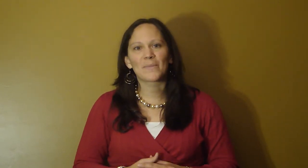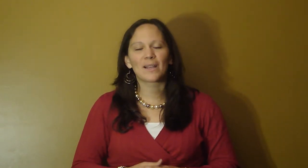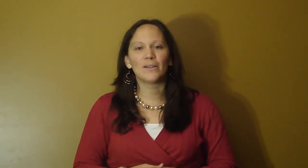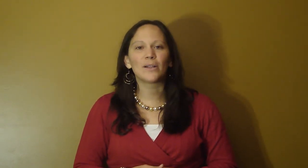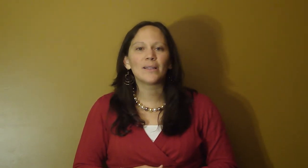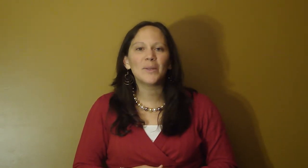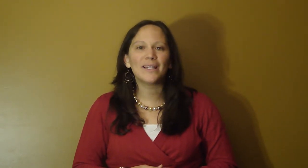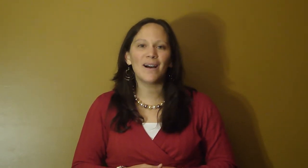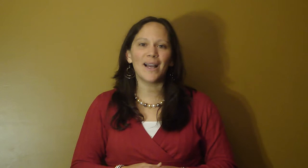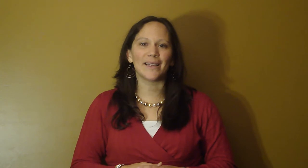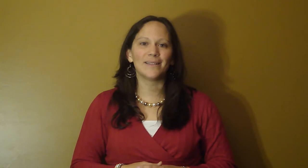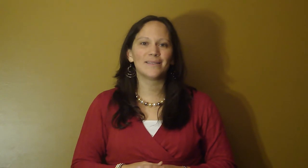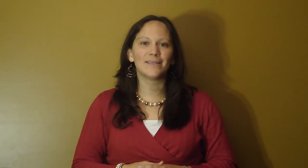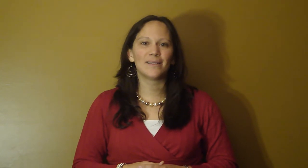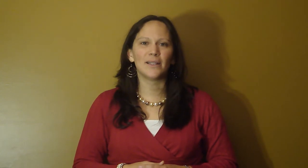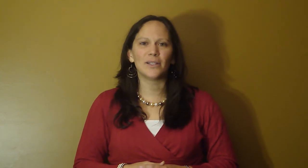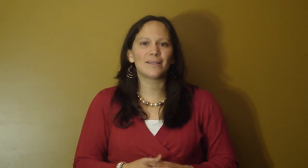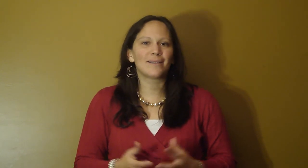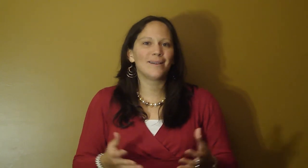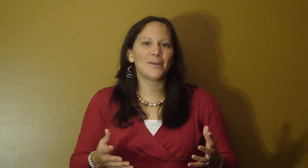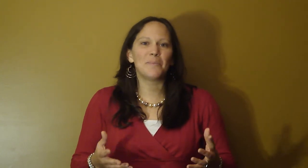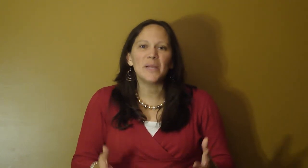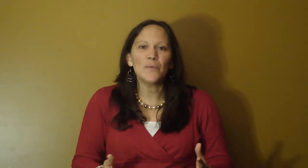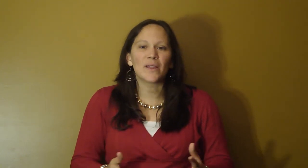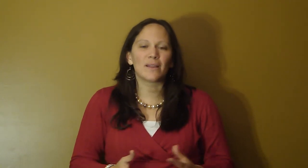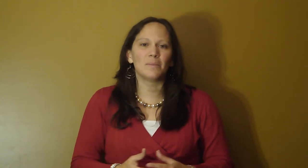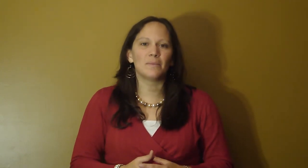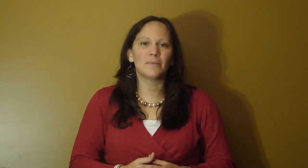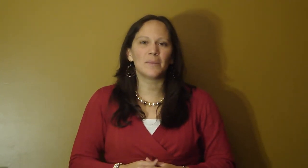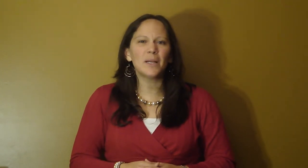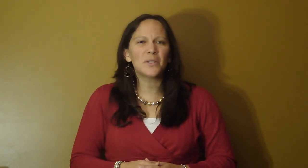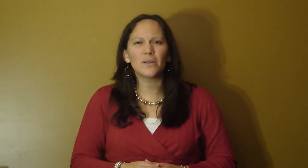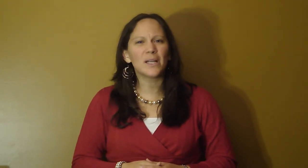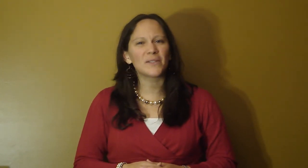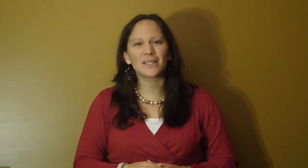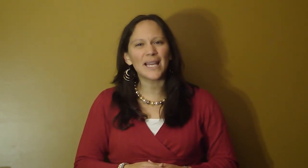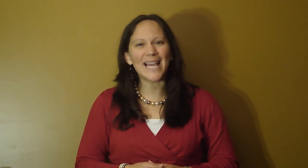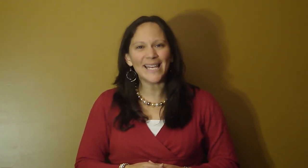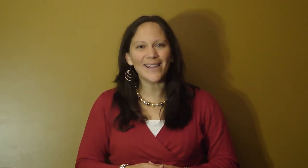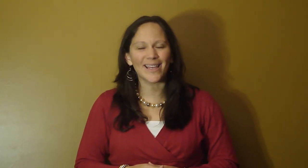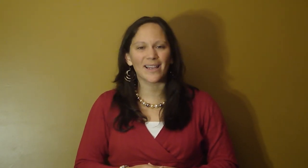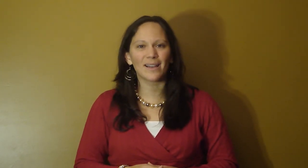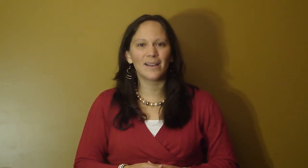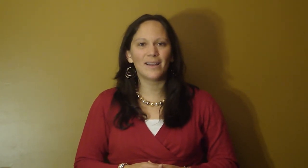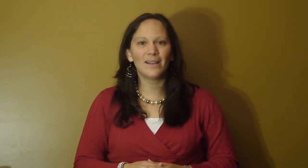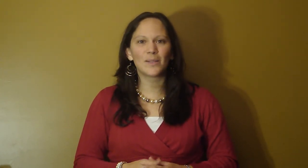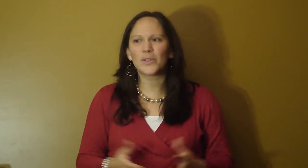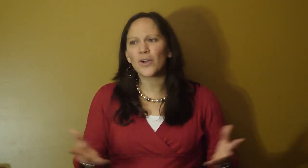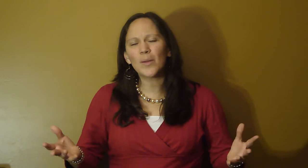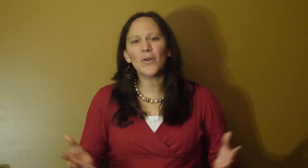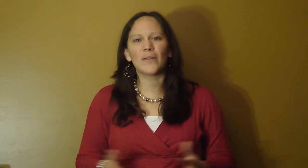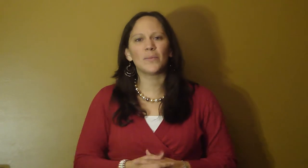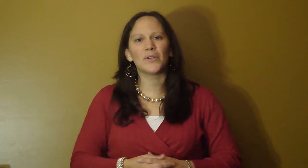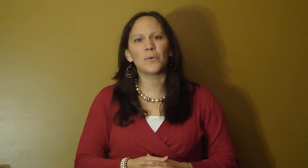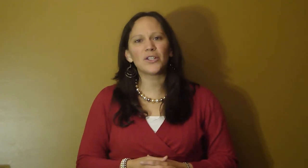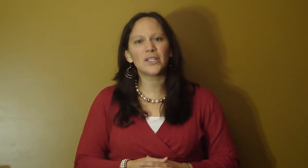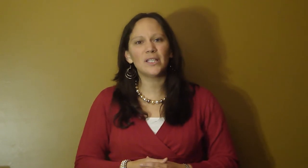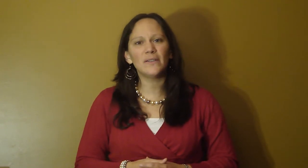Look at them in the eye. And just be with them. Sometimes you don't have to say anything. Just put your arm around them when you're watching TV.